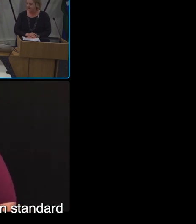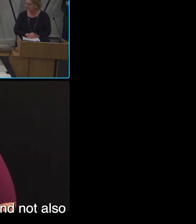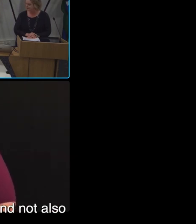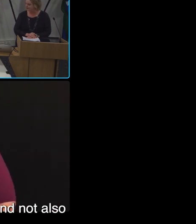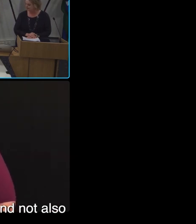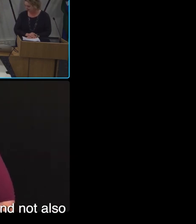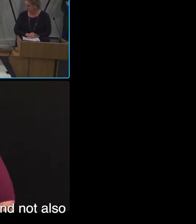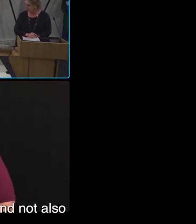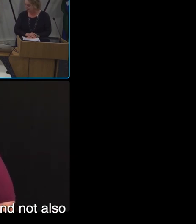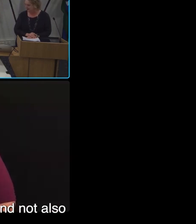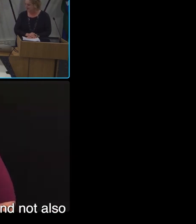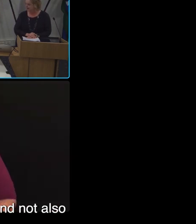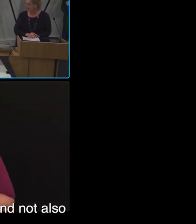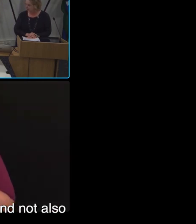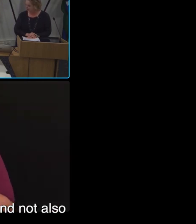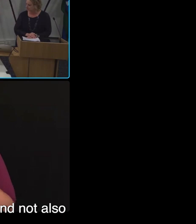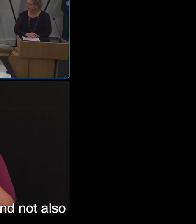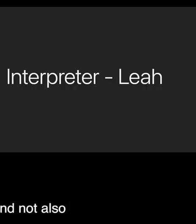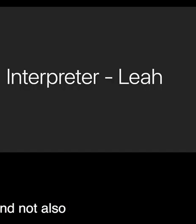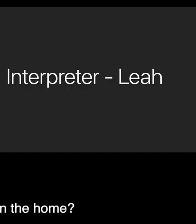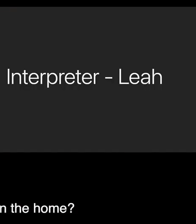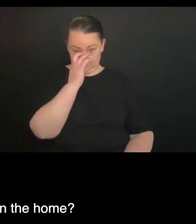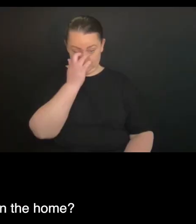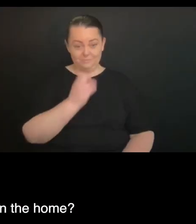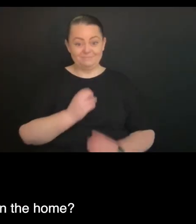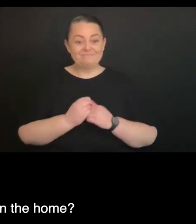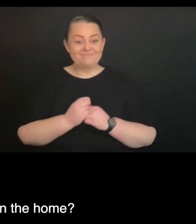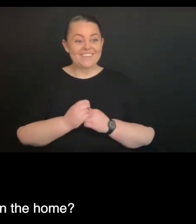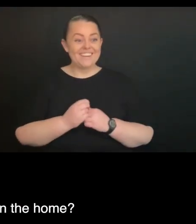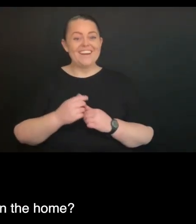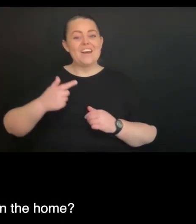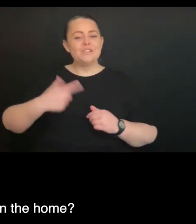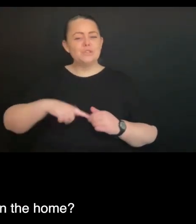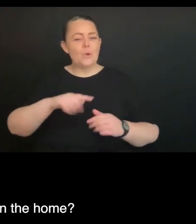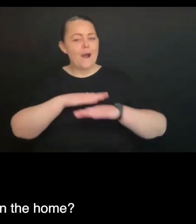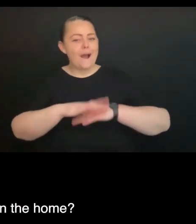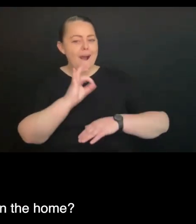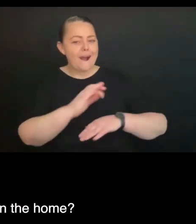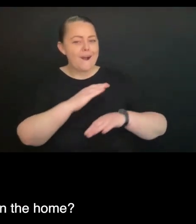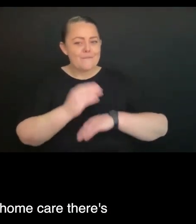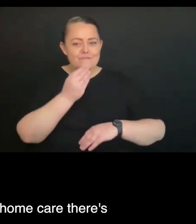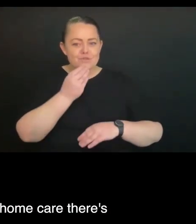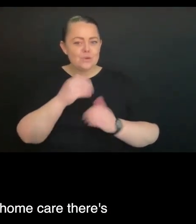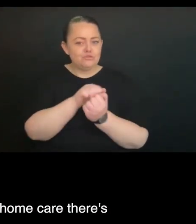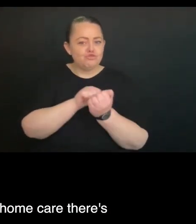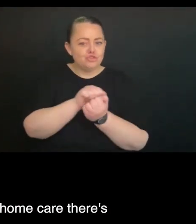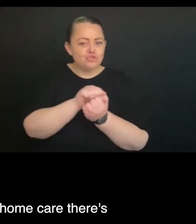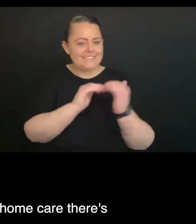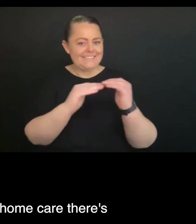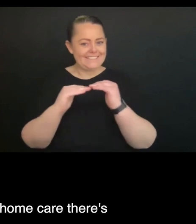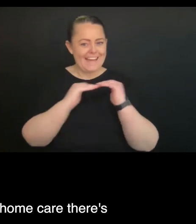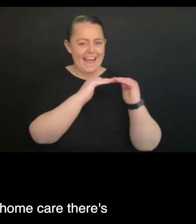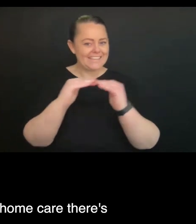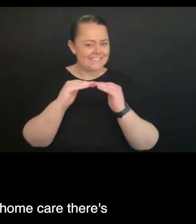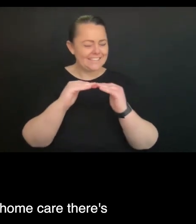standard specific to residential care and not also home care or care delivered alone? Absolutely. I think in